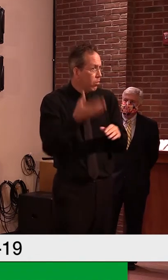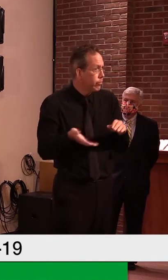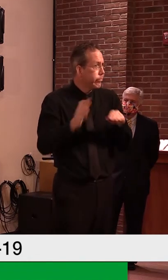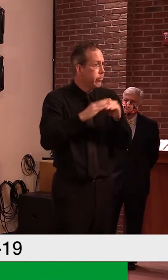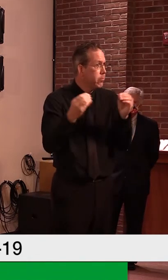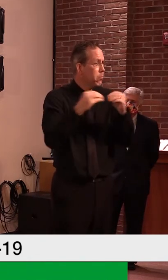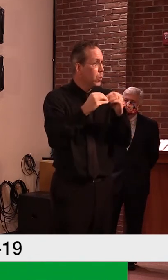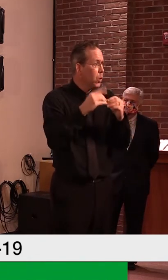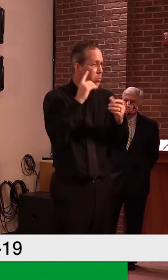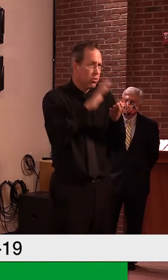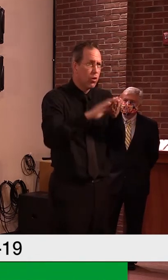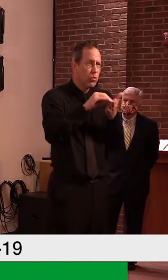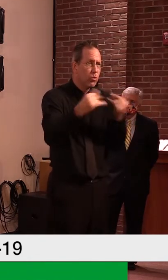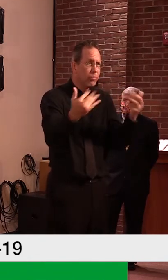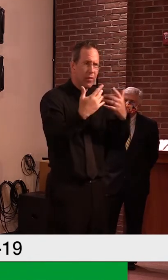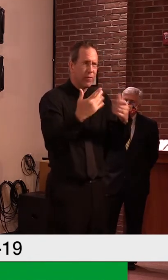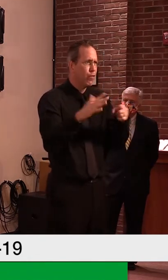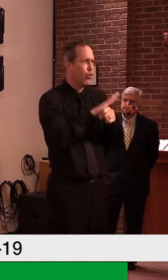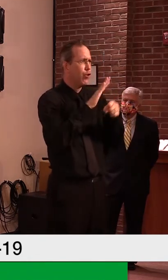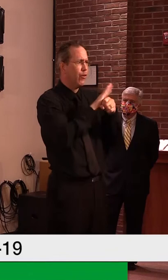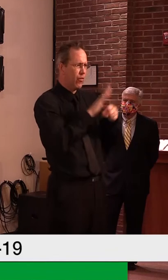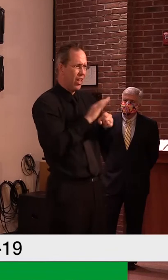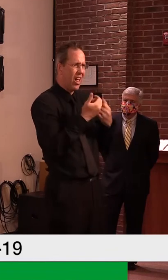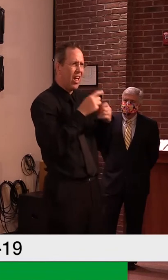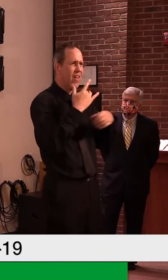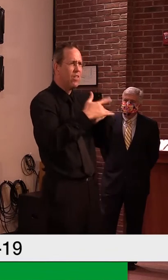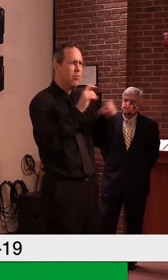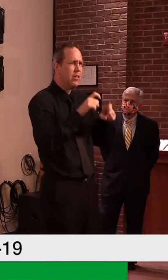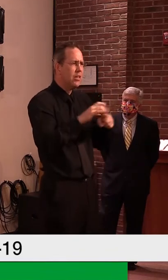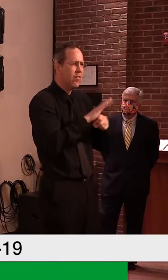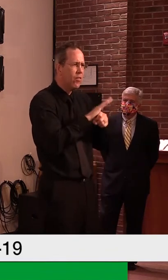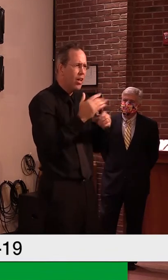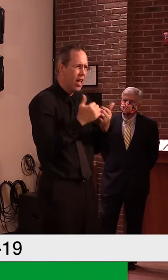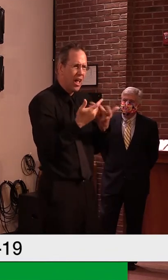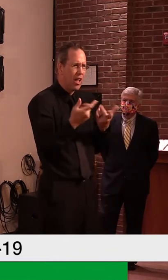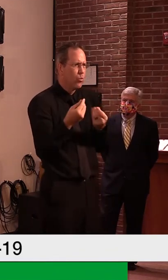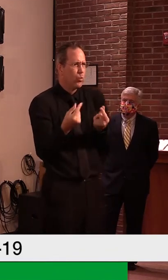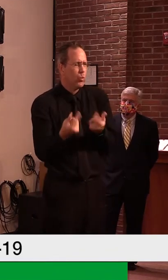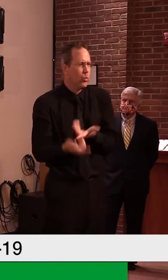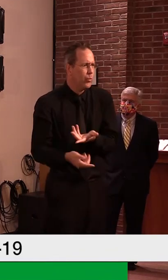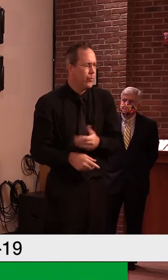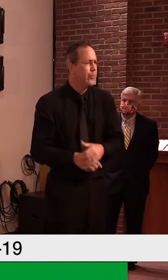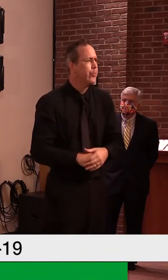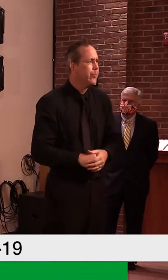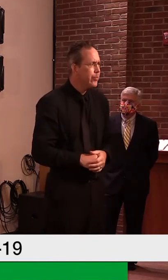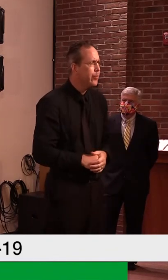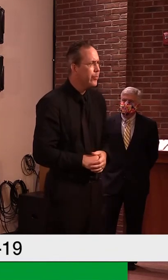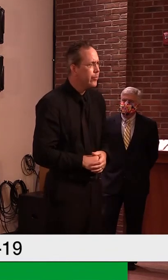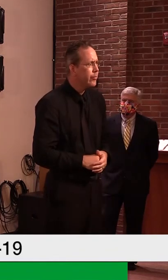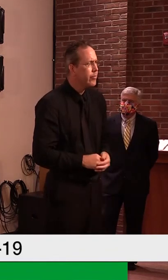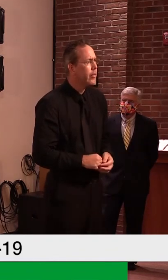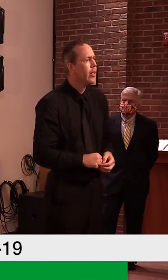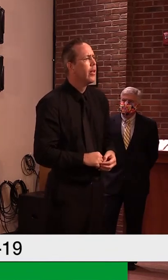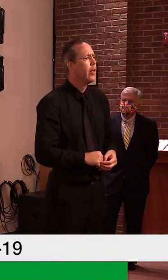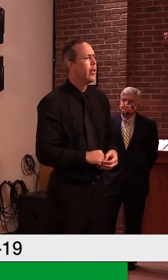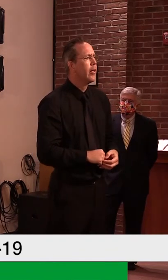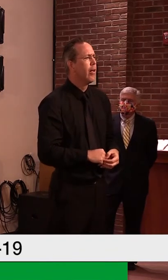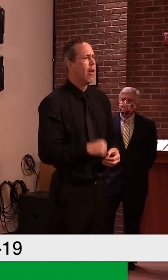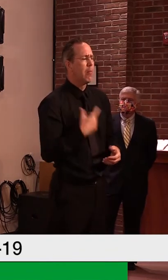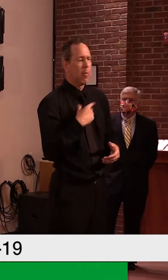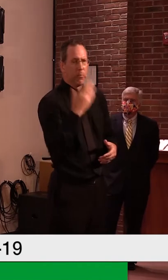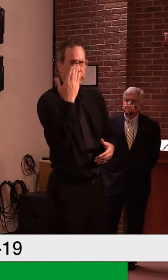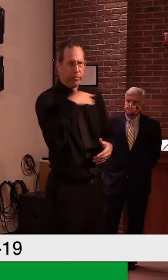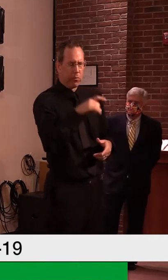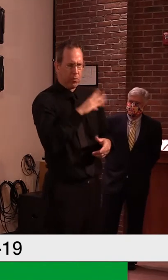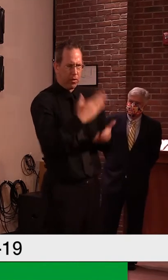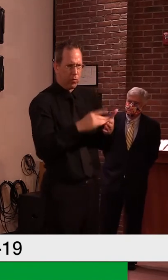Yeah, I'm not sure I got all of that, John, but, uh, um, but that did catch my attention as well. Um, the, the, uh, number